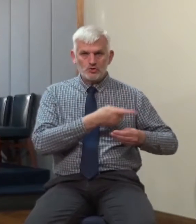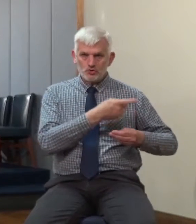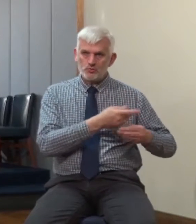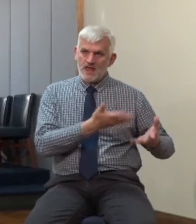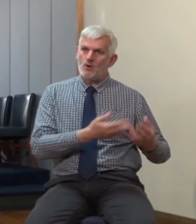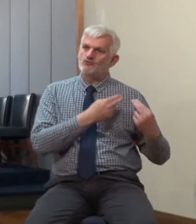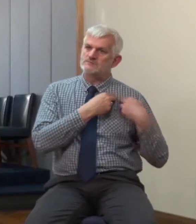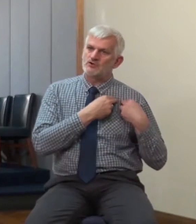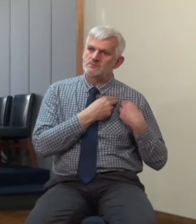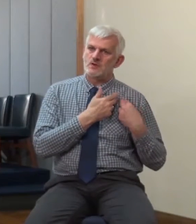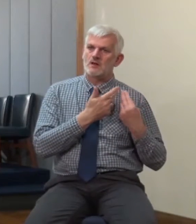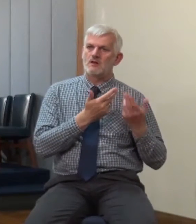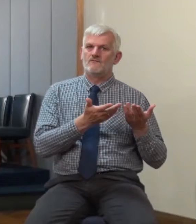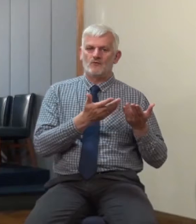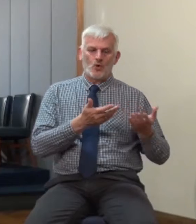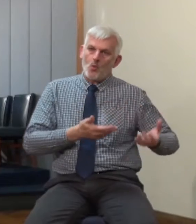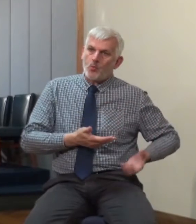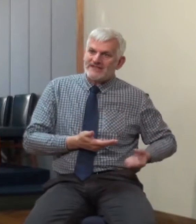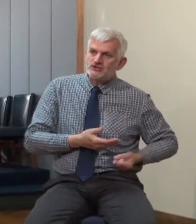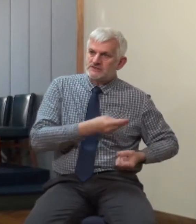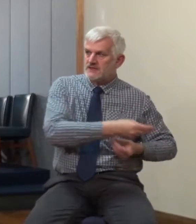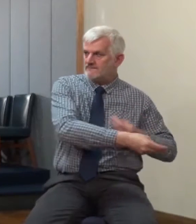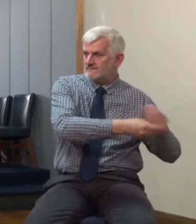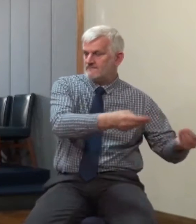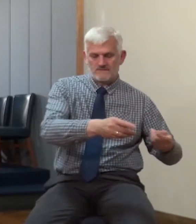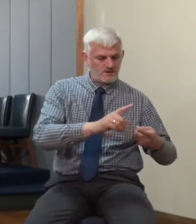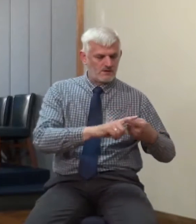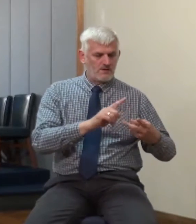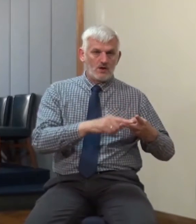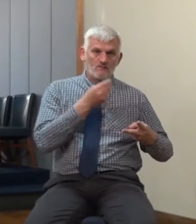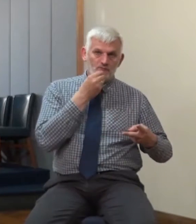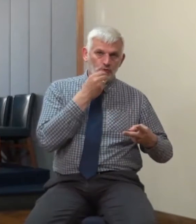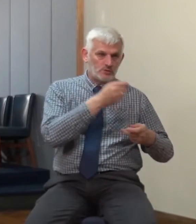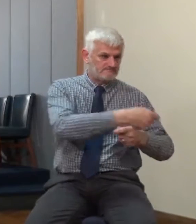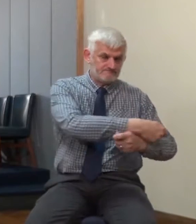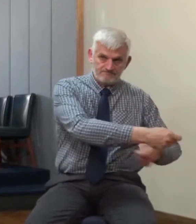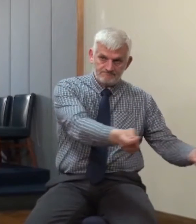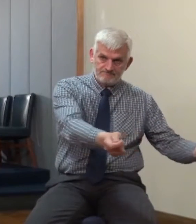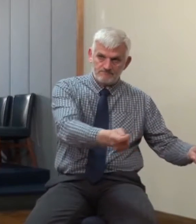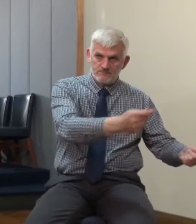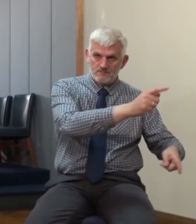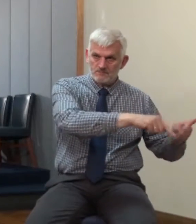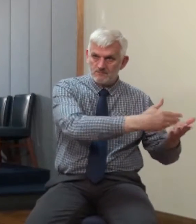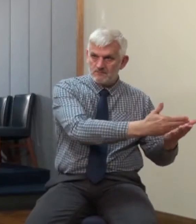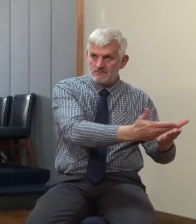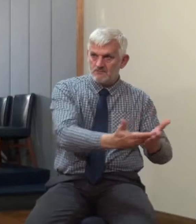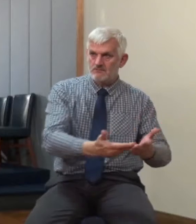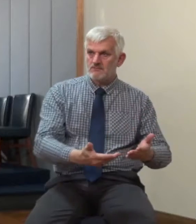the portion of meat and provisions and other things and he's a steward and he's